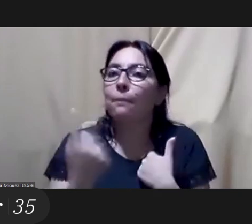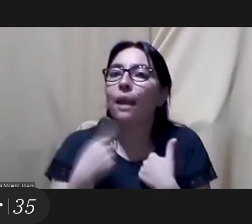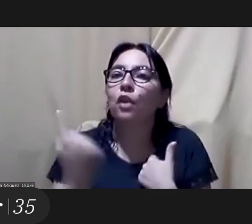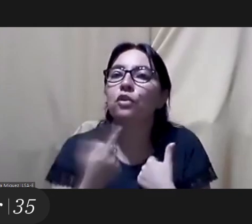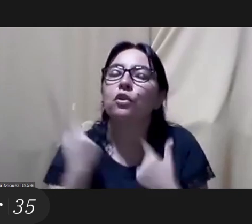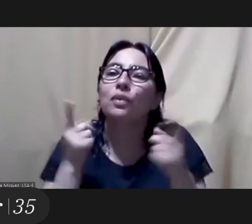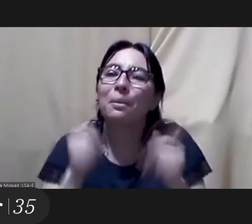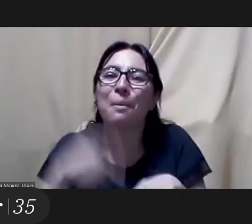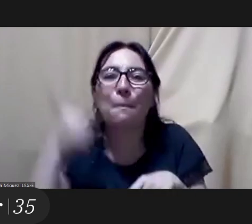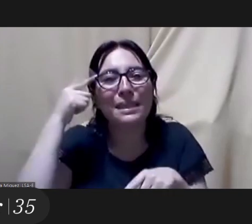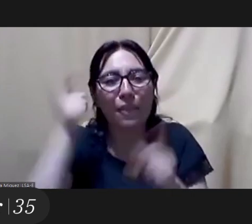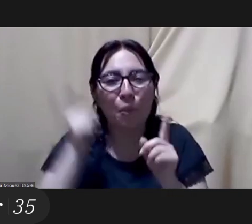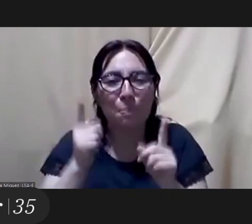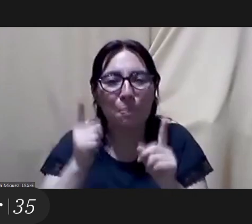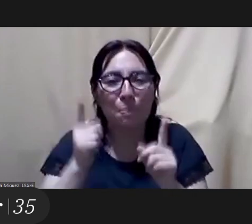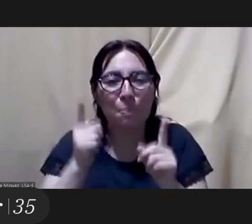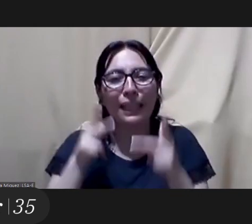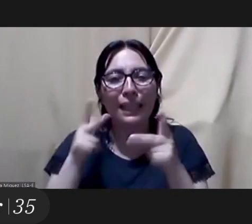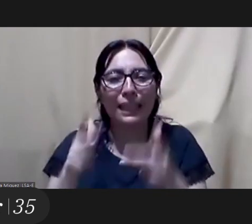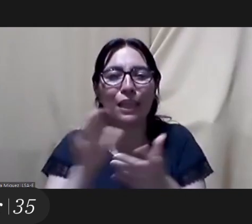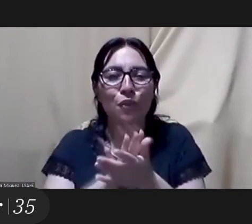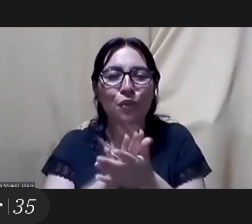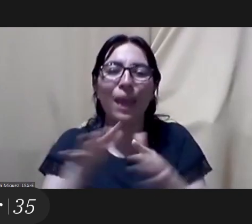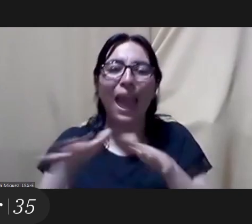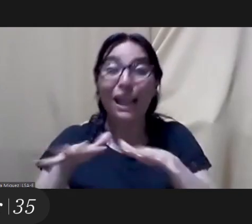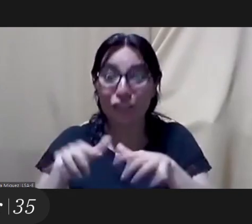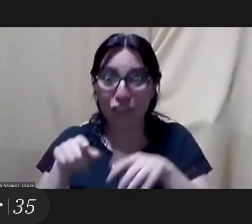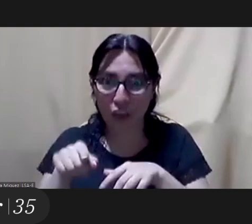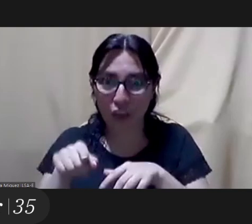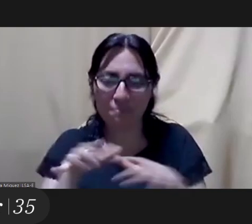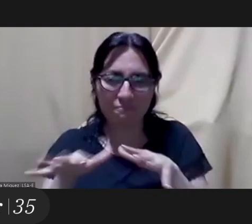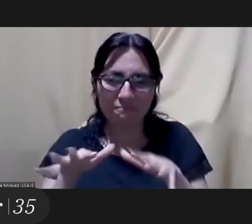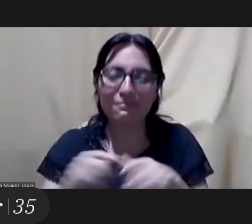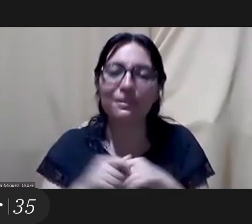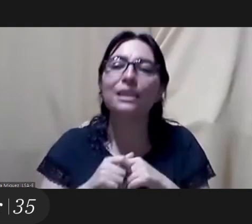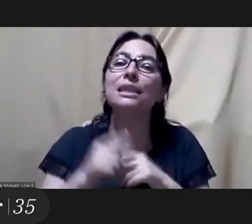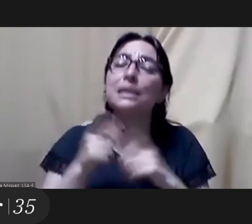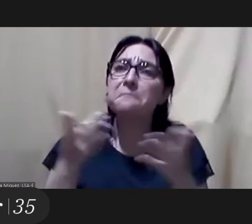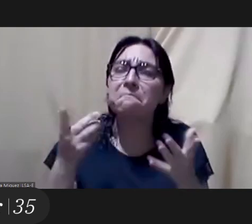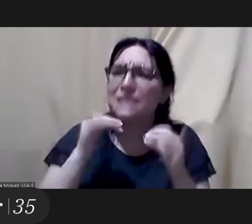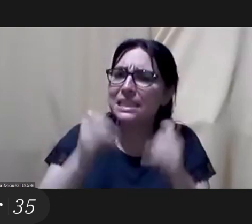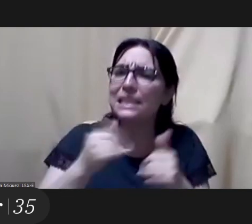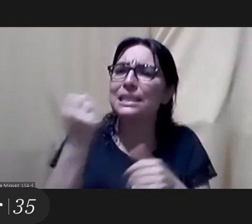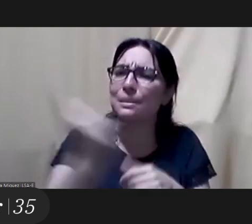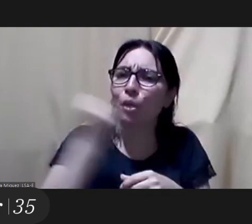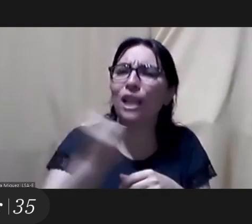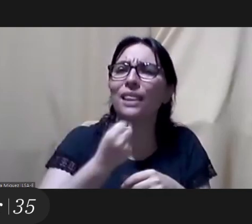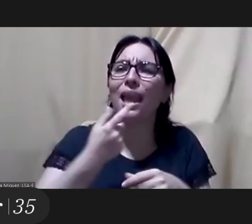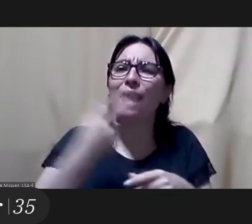moving into action is very important because even if we